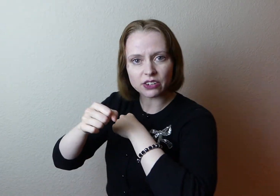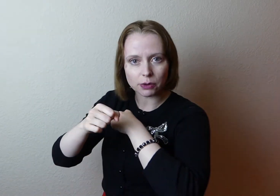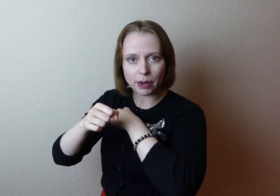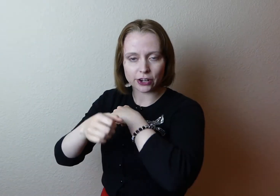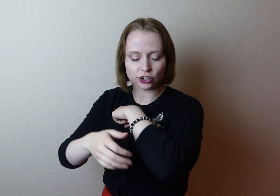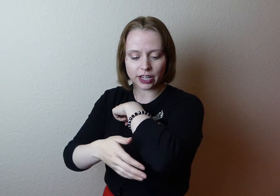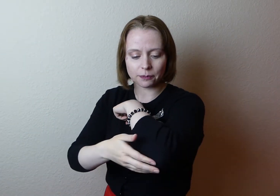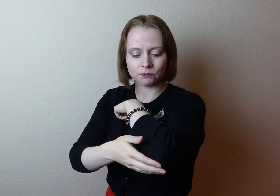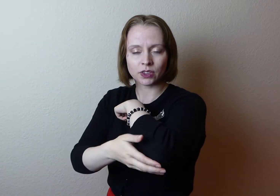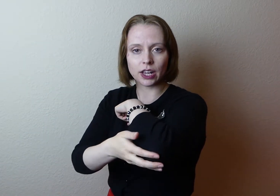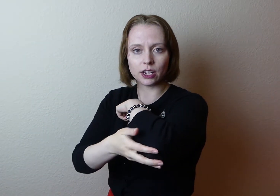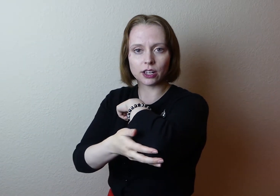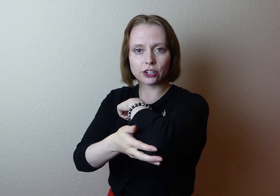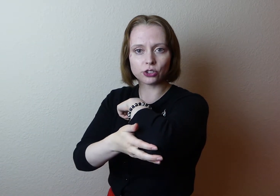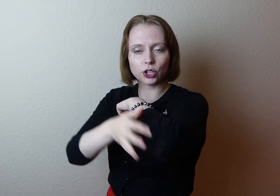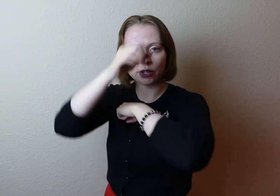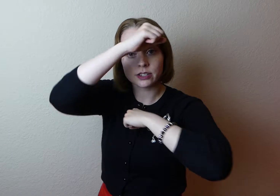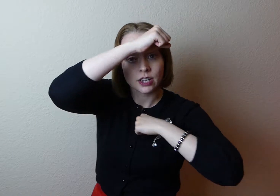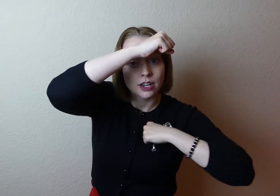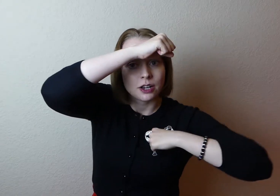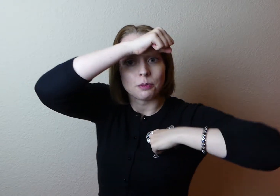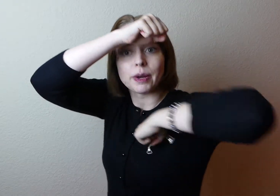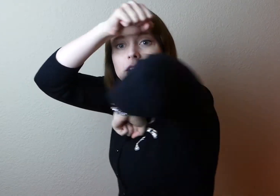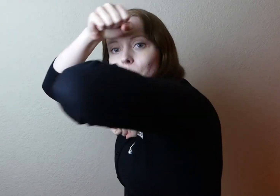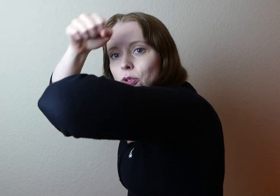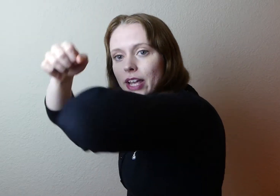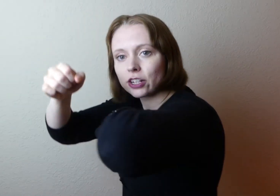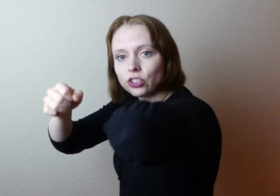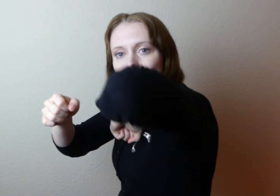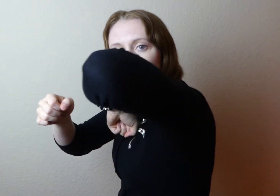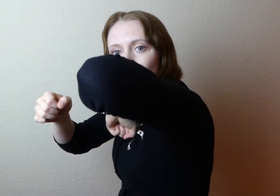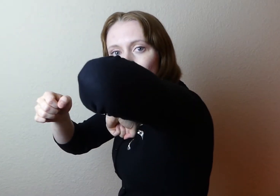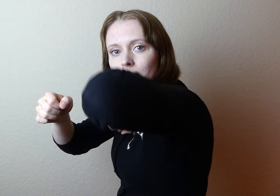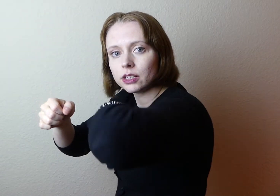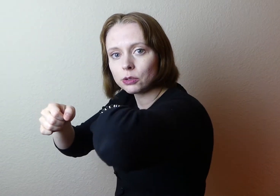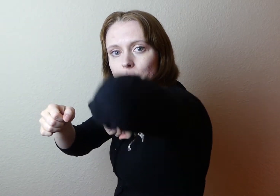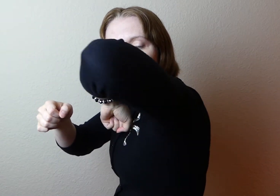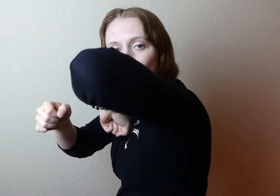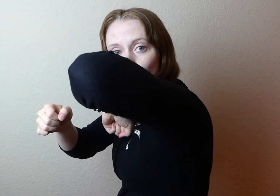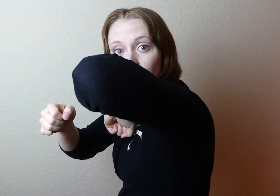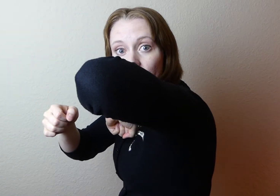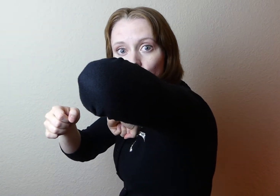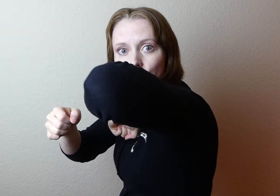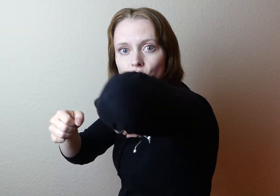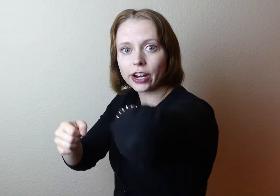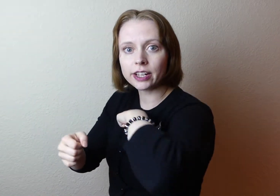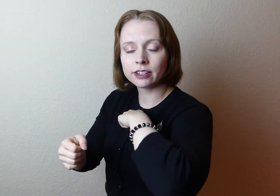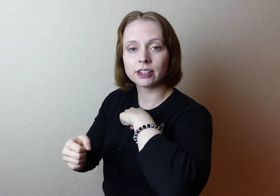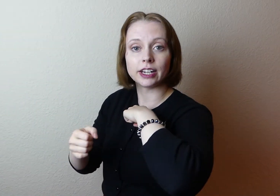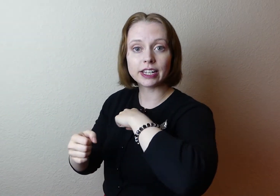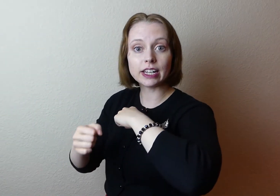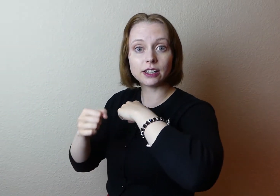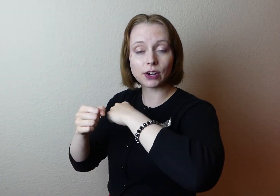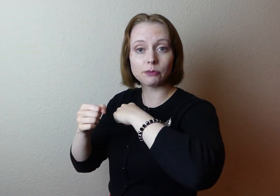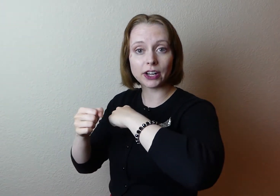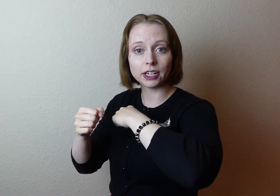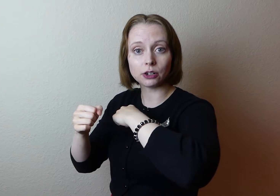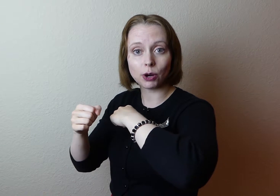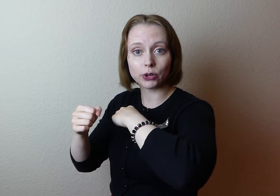of imagine them. And as you'll notice, my elbow is actually going up a little bit for the actual strike. And again, if I'm fighting an opponent